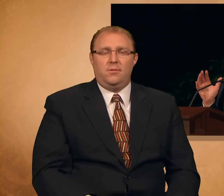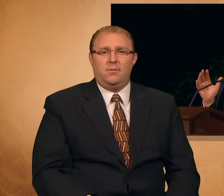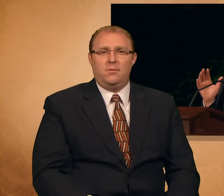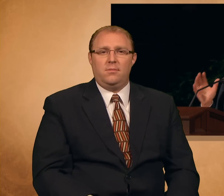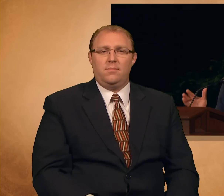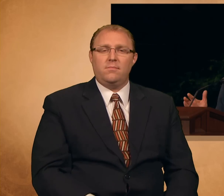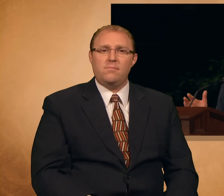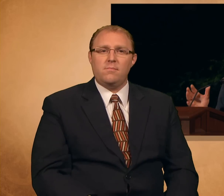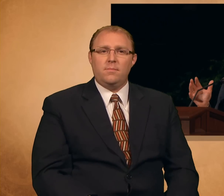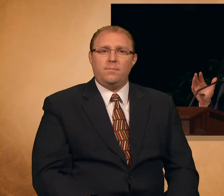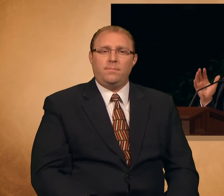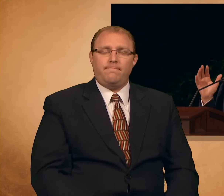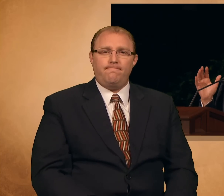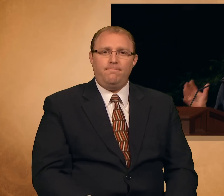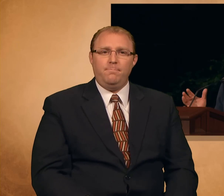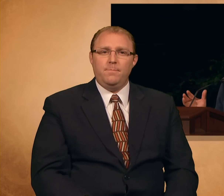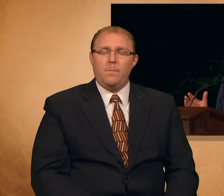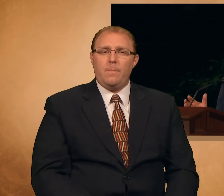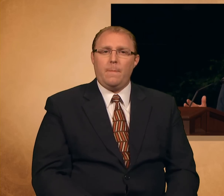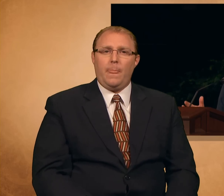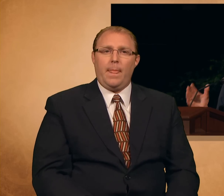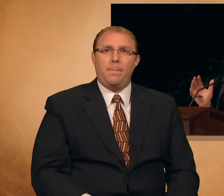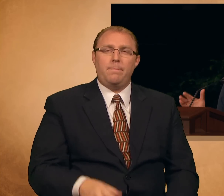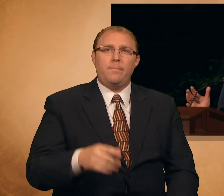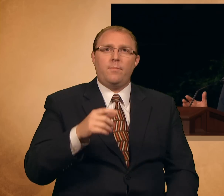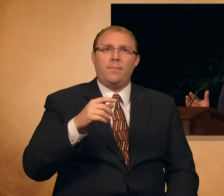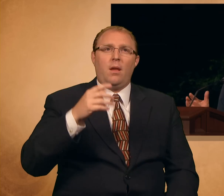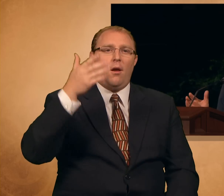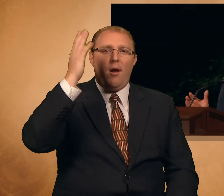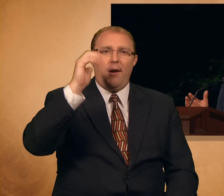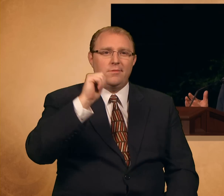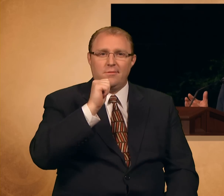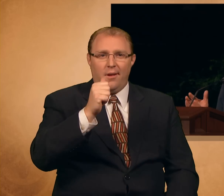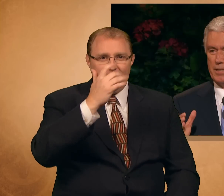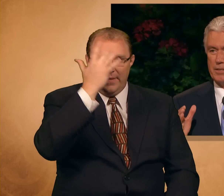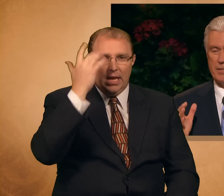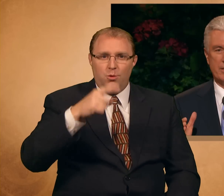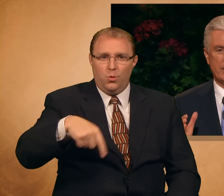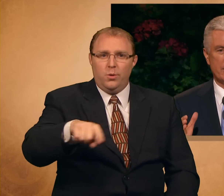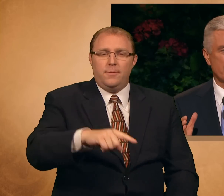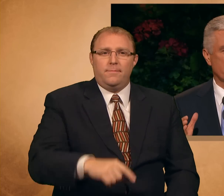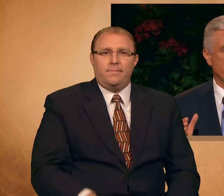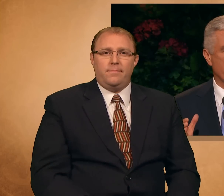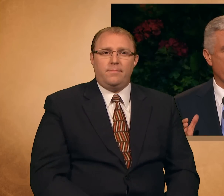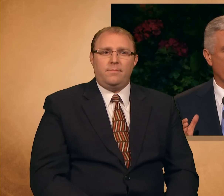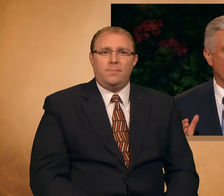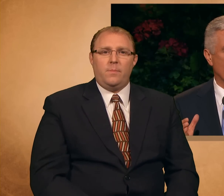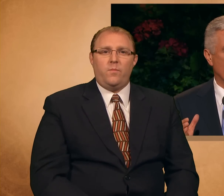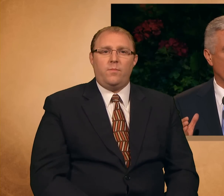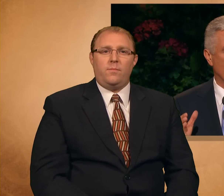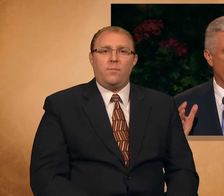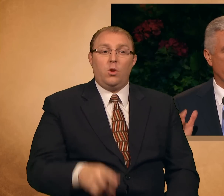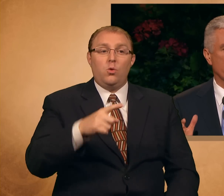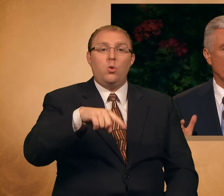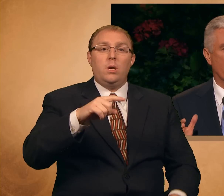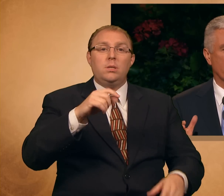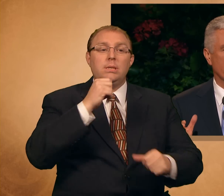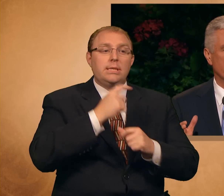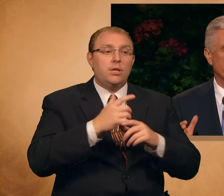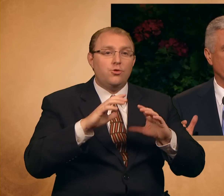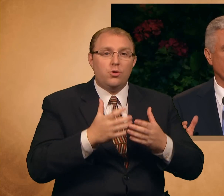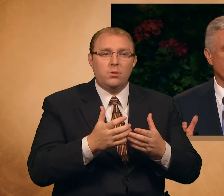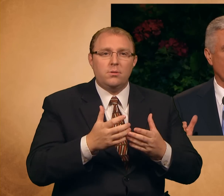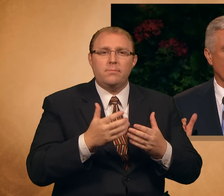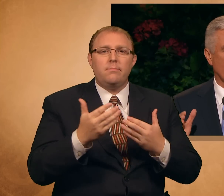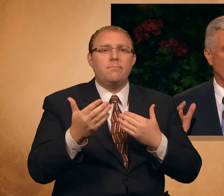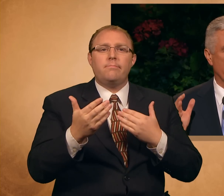You are not forgotten. Sisters, wherever you are,